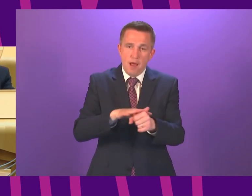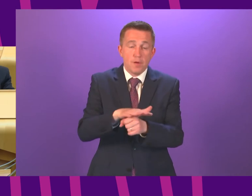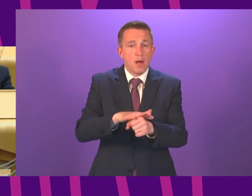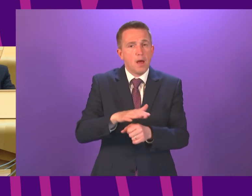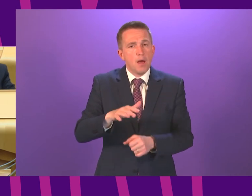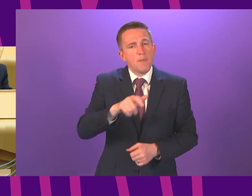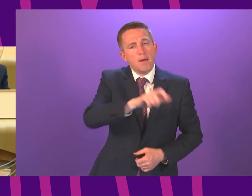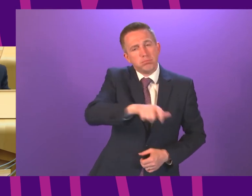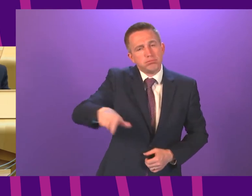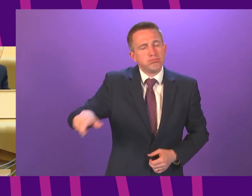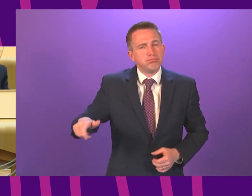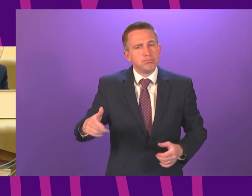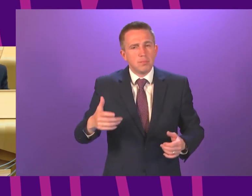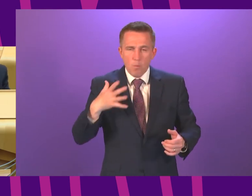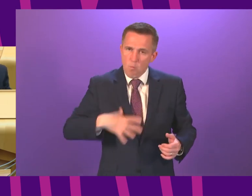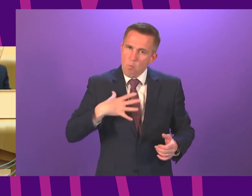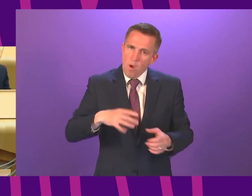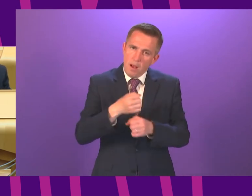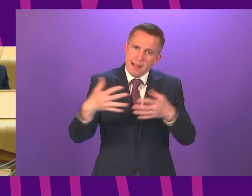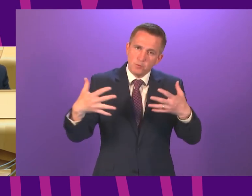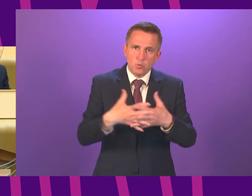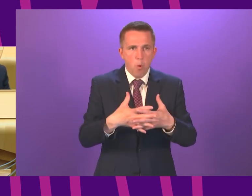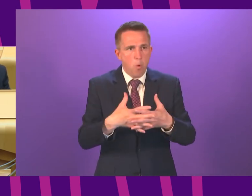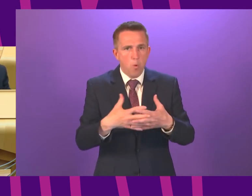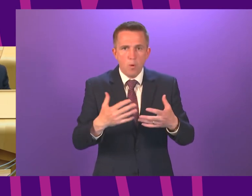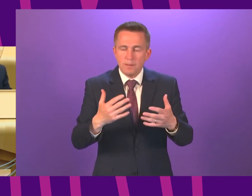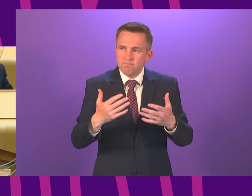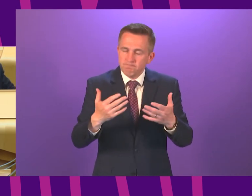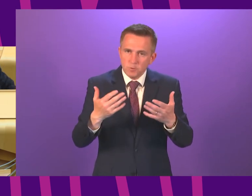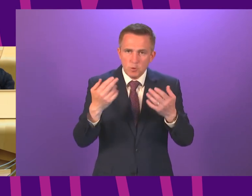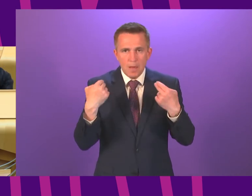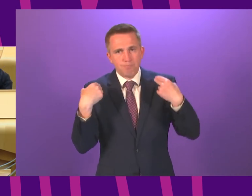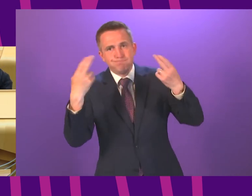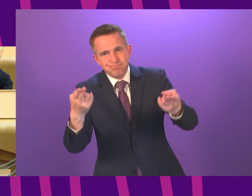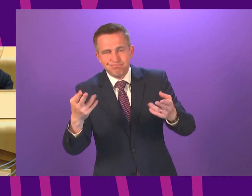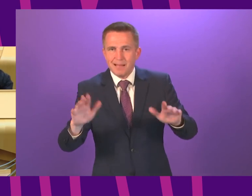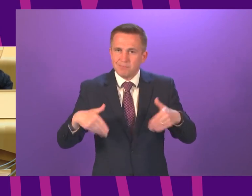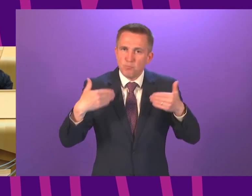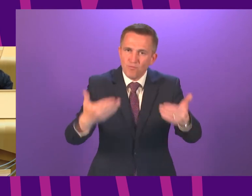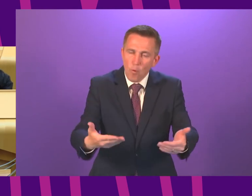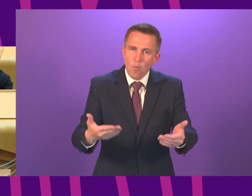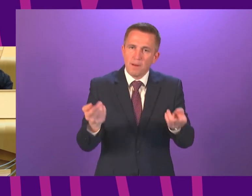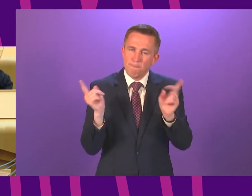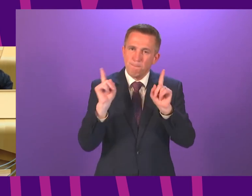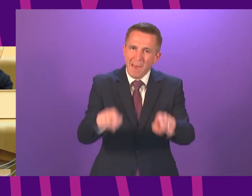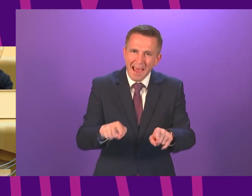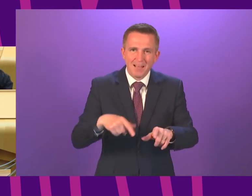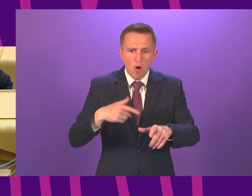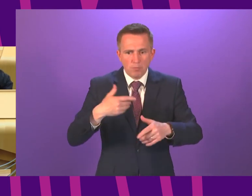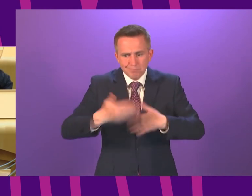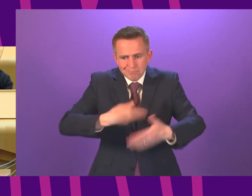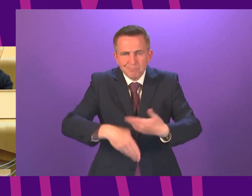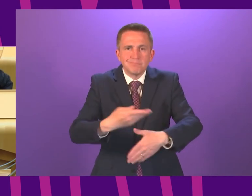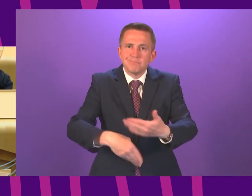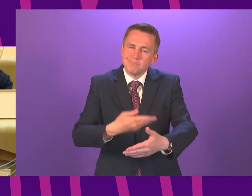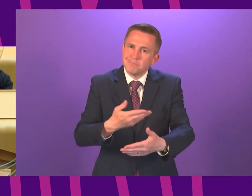constituents how important it is that we get Glasgow out of the current situation back on track and then in